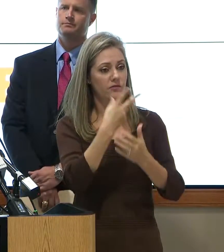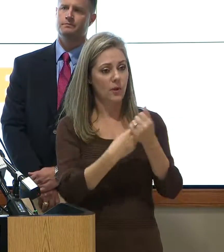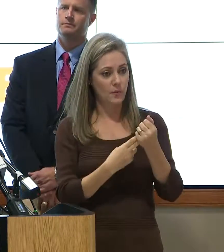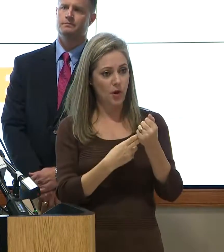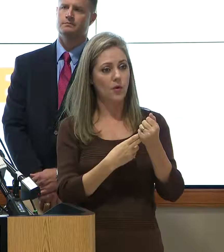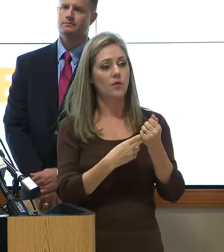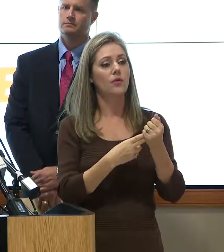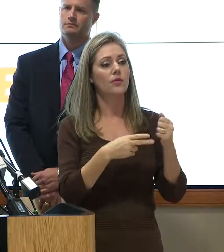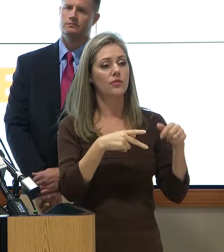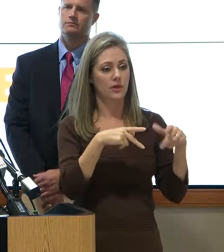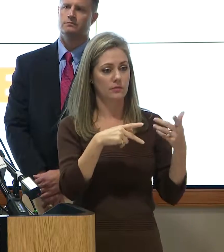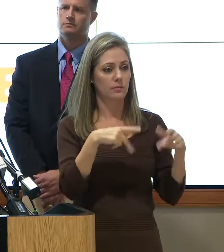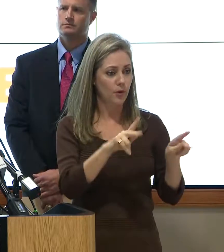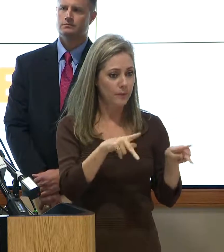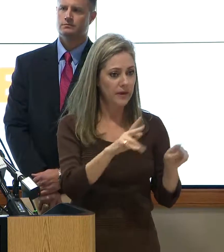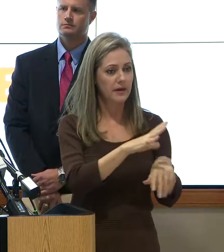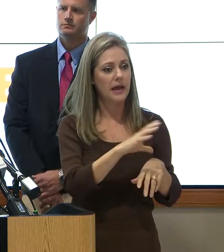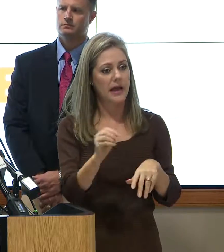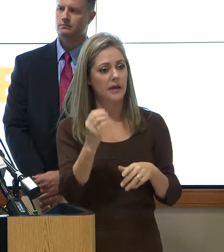permitting and debris questions.